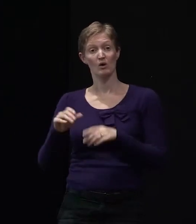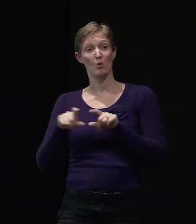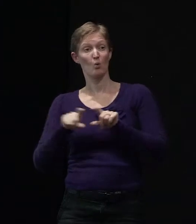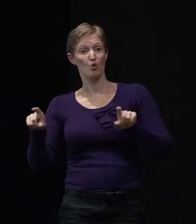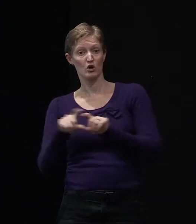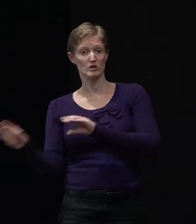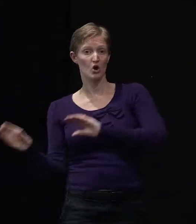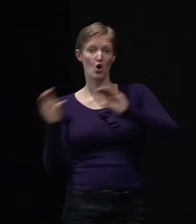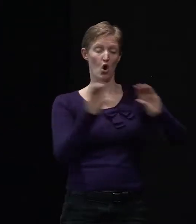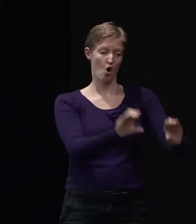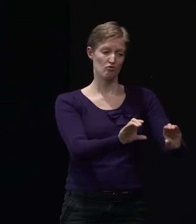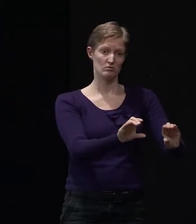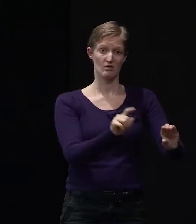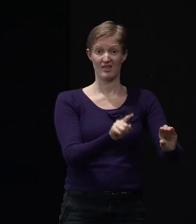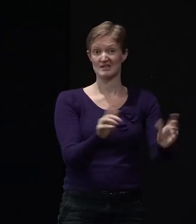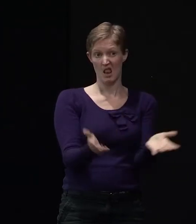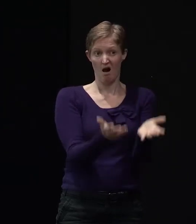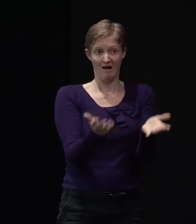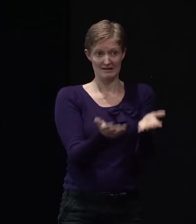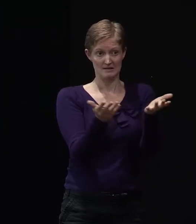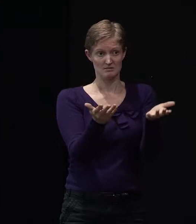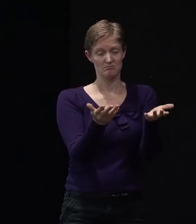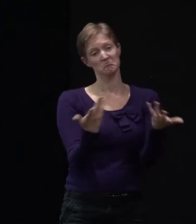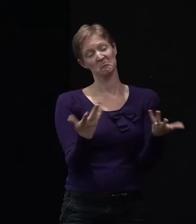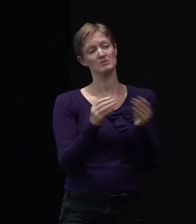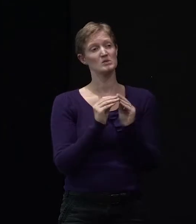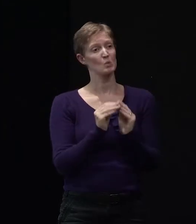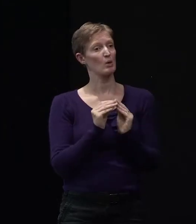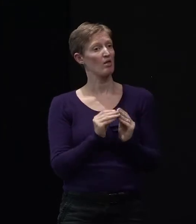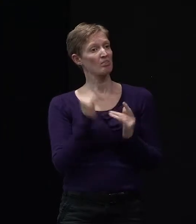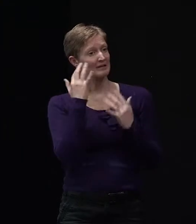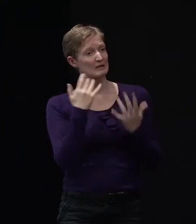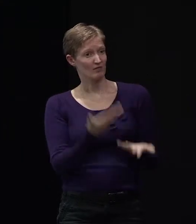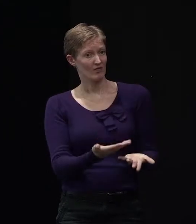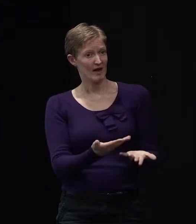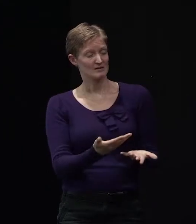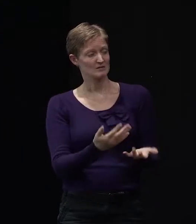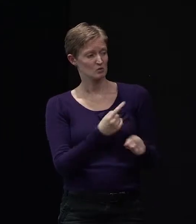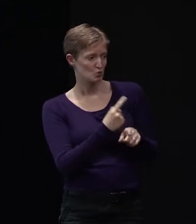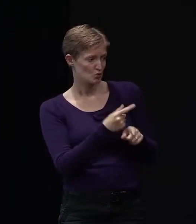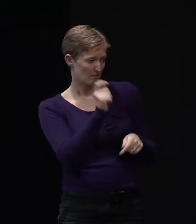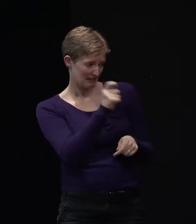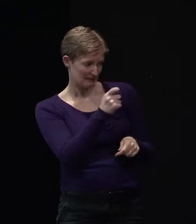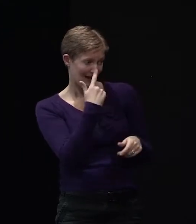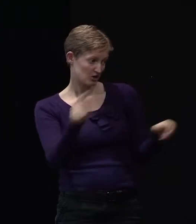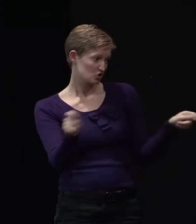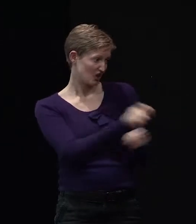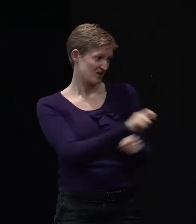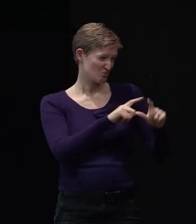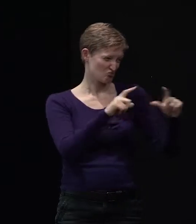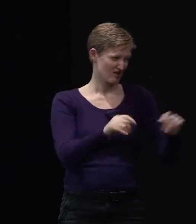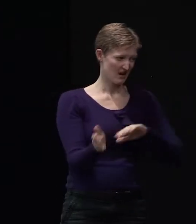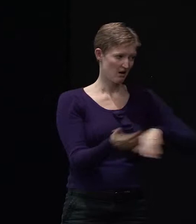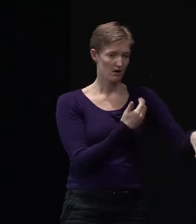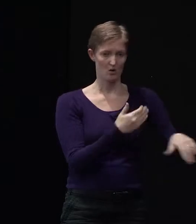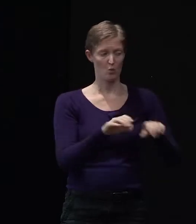form of lightweight cladding sheet material, then that might be quite a good thing to consider and to talk to your builder about. Because generally